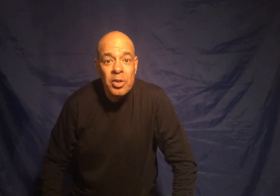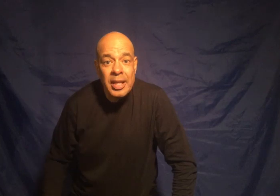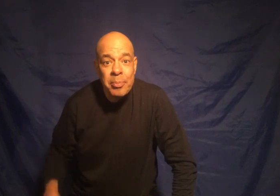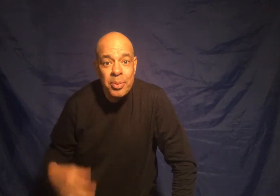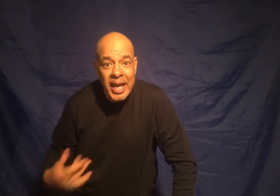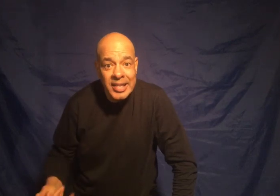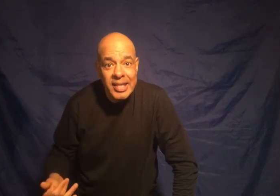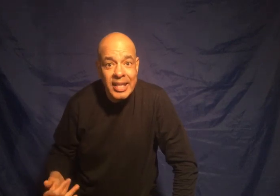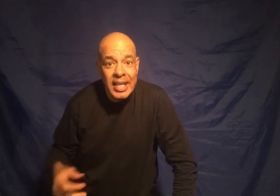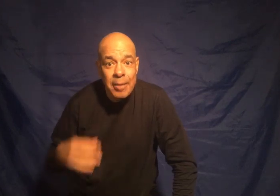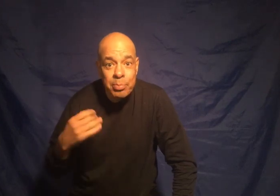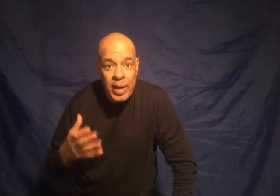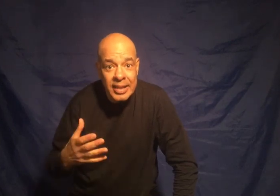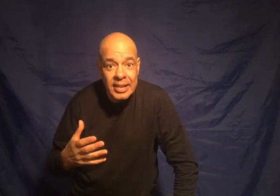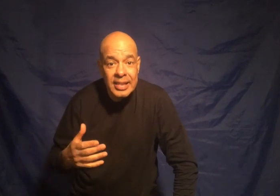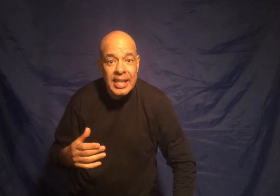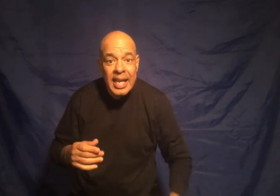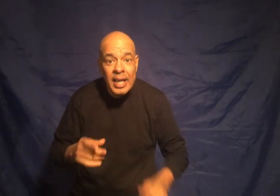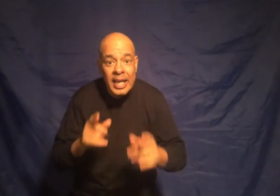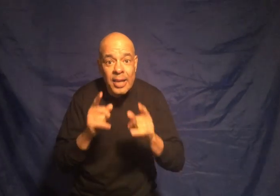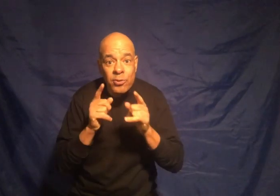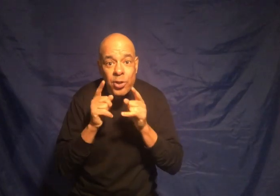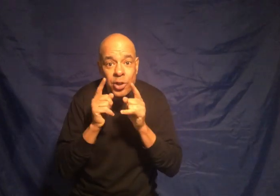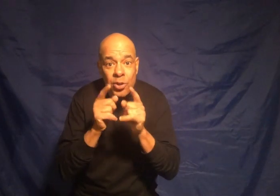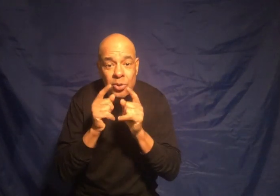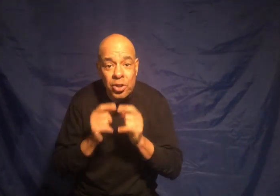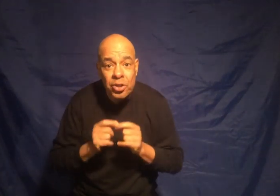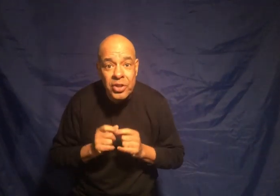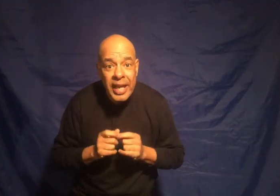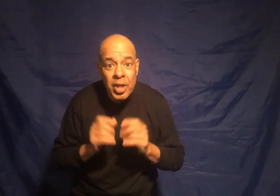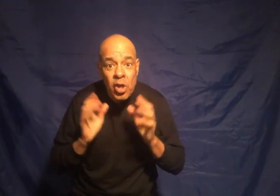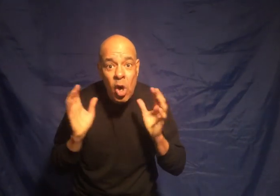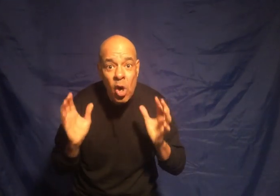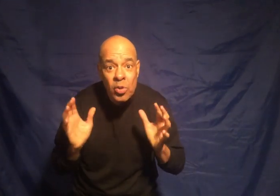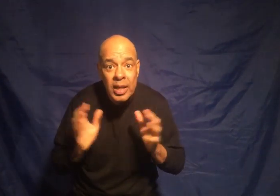keep practicing and practicing and I like for you to create your own